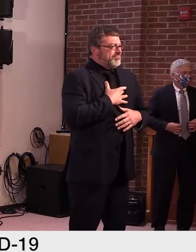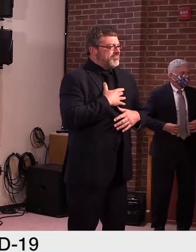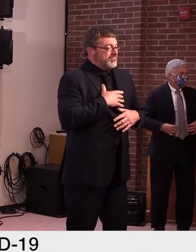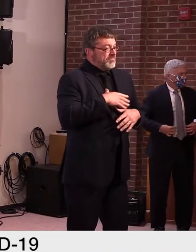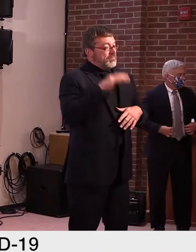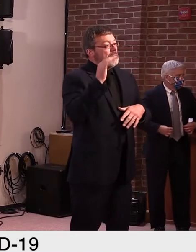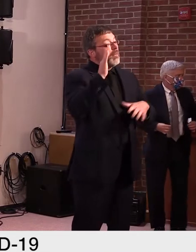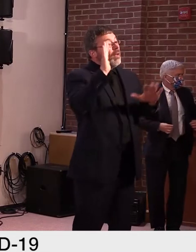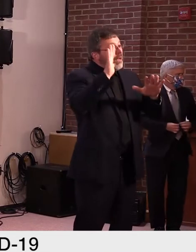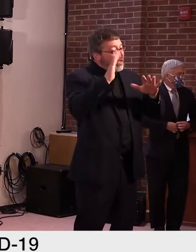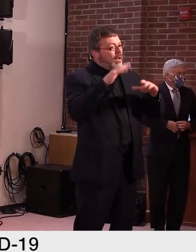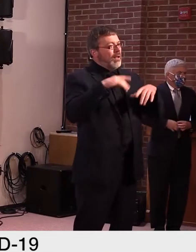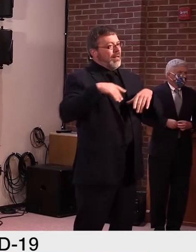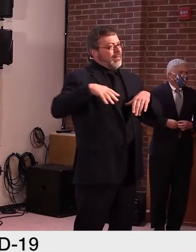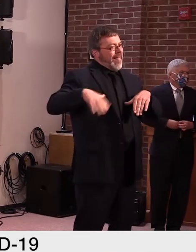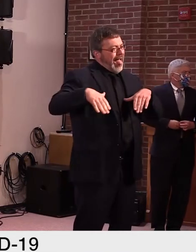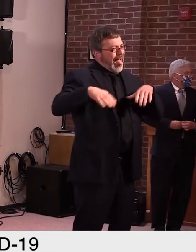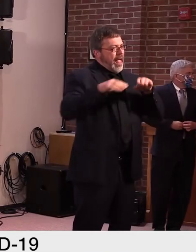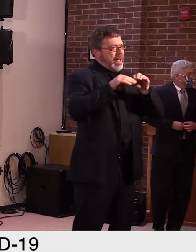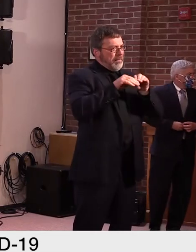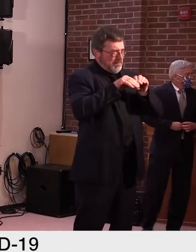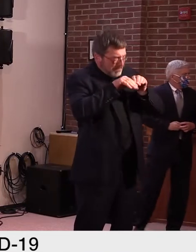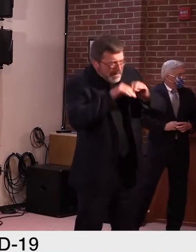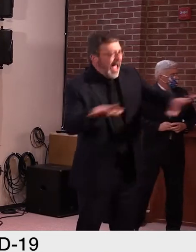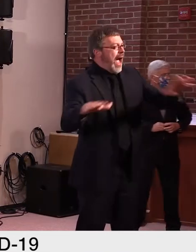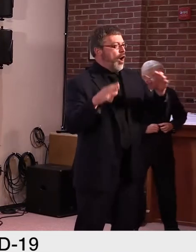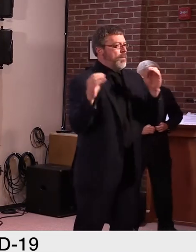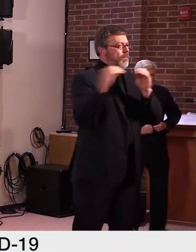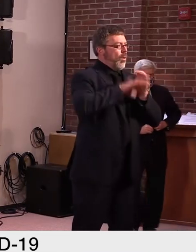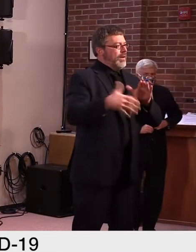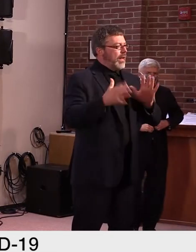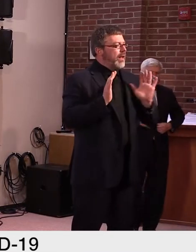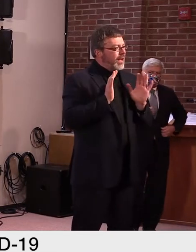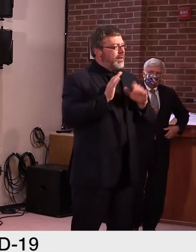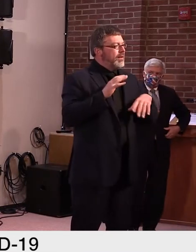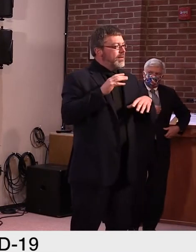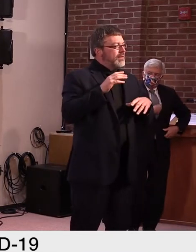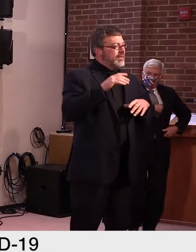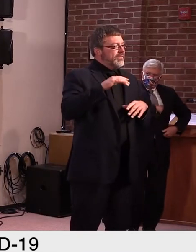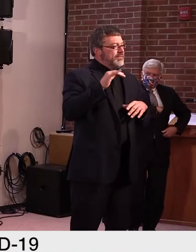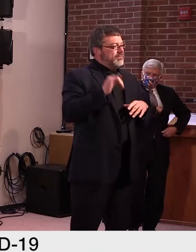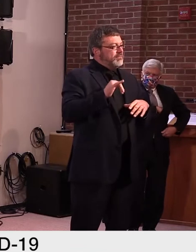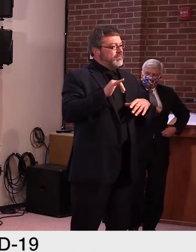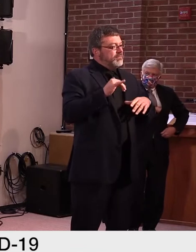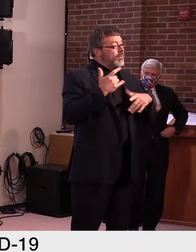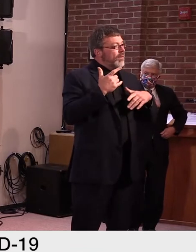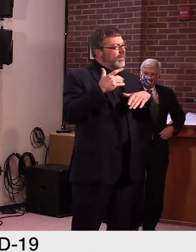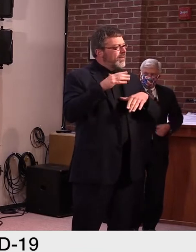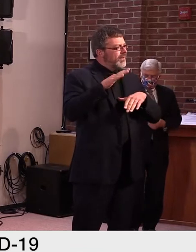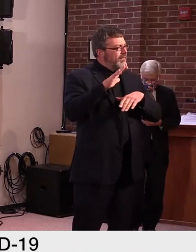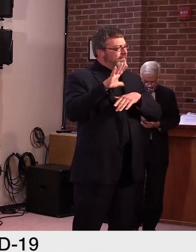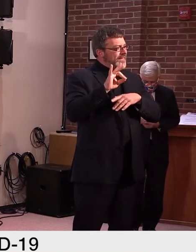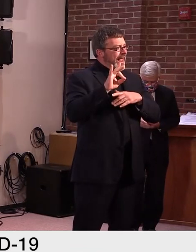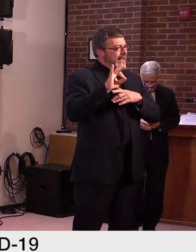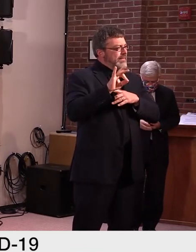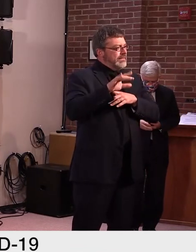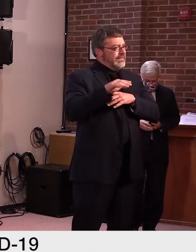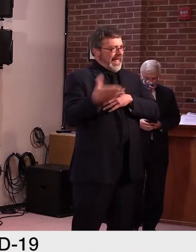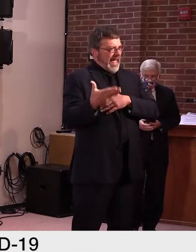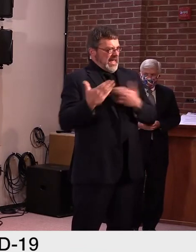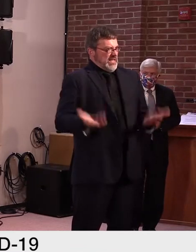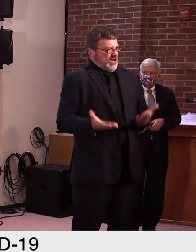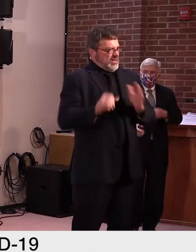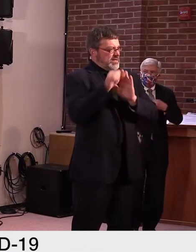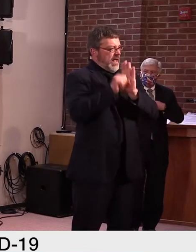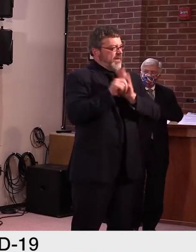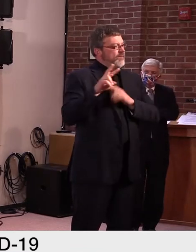but we've sadly lost 58 Vermonters. And we'll honor them tomorrow on the 19th as we have each month